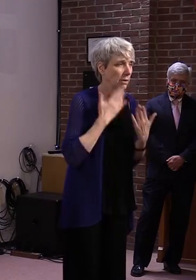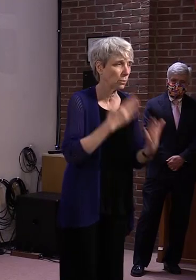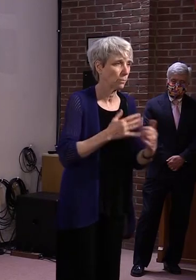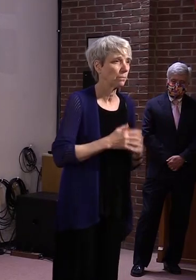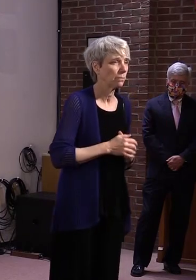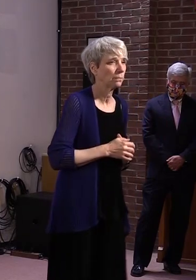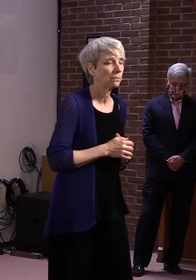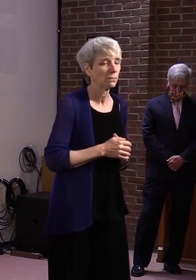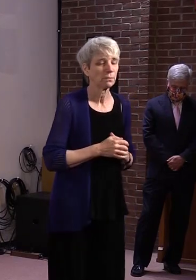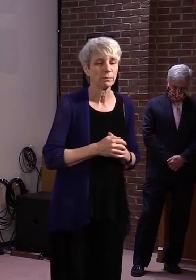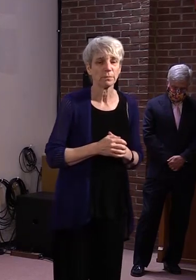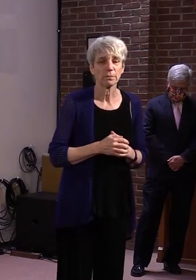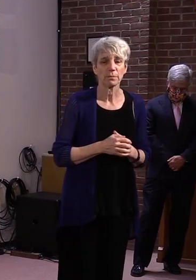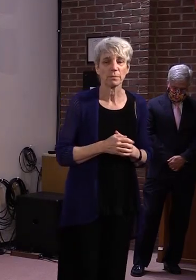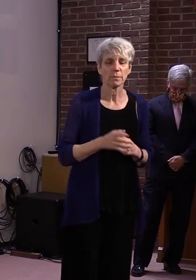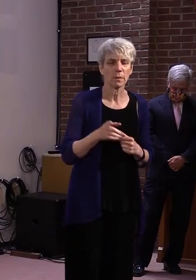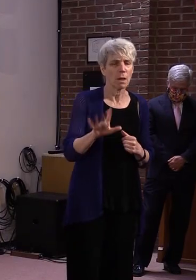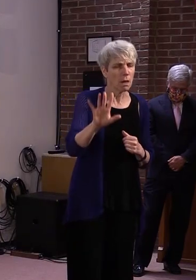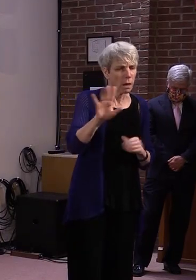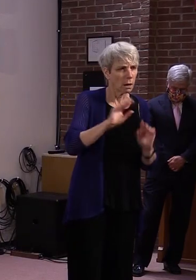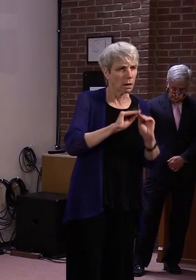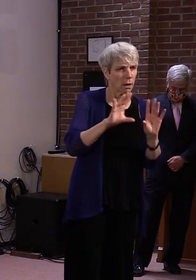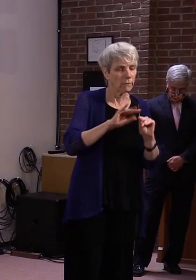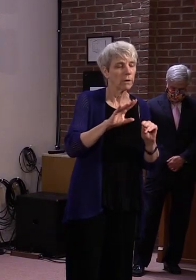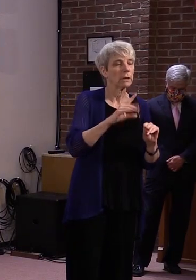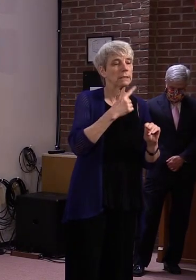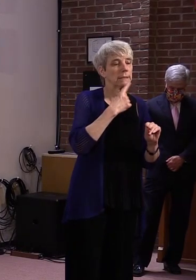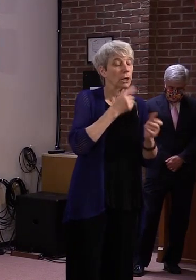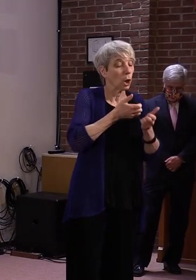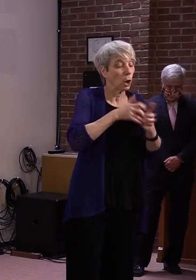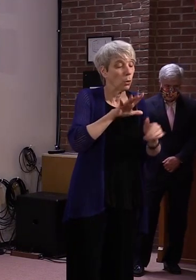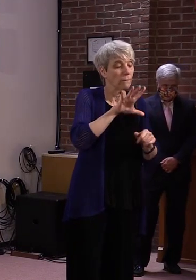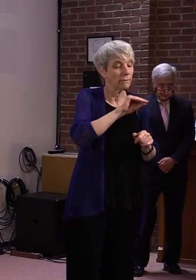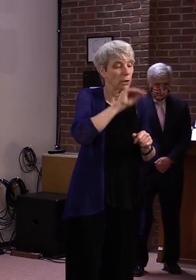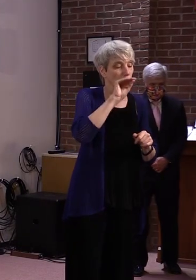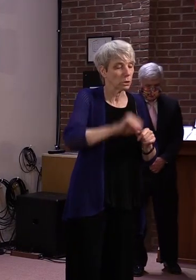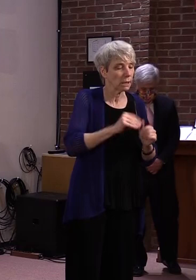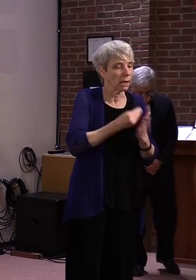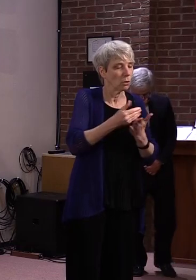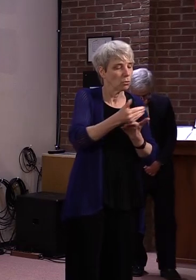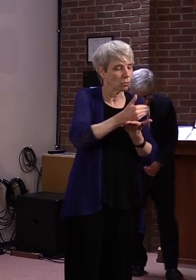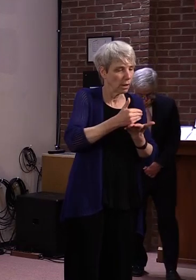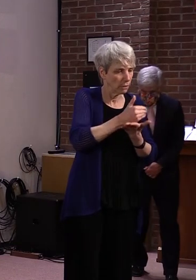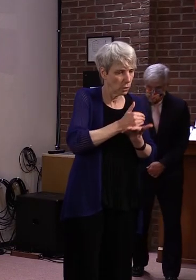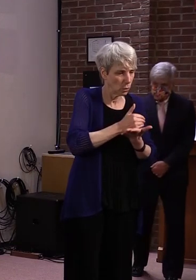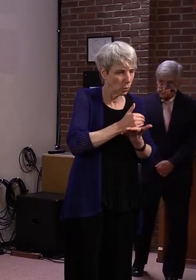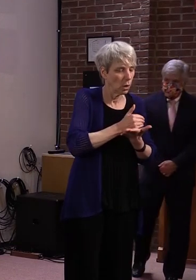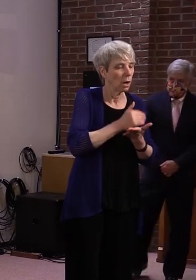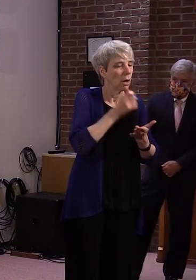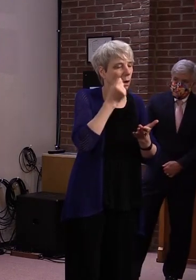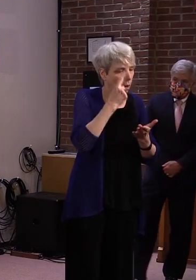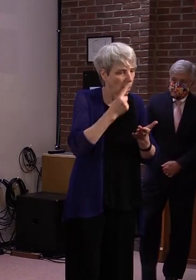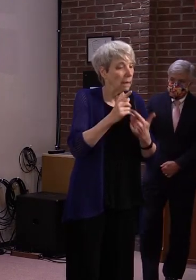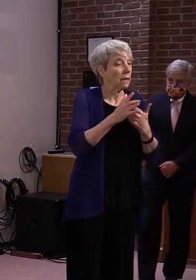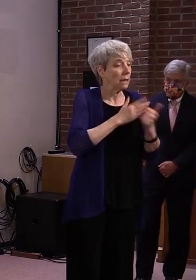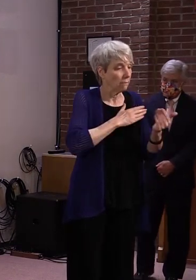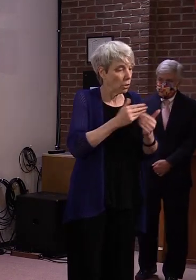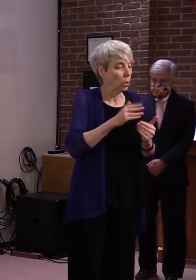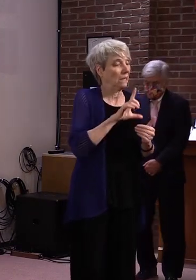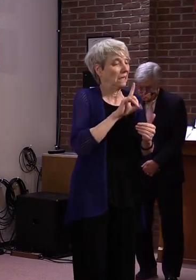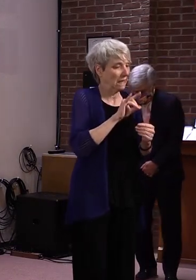And is that 50% revenue loss offset by businesses that received PPP or some of the other